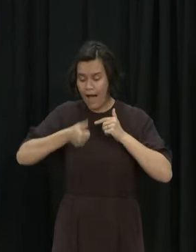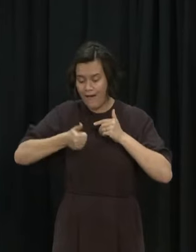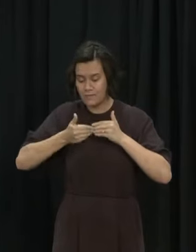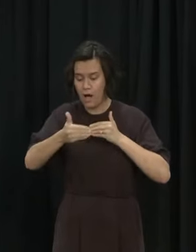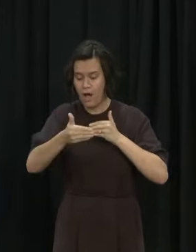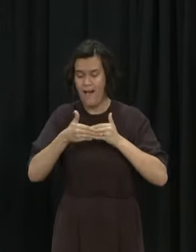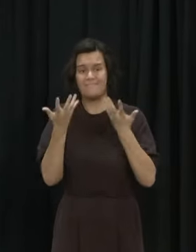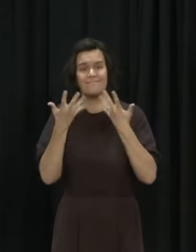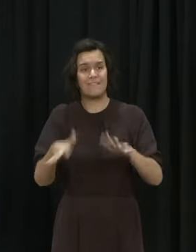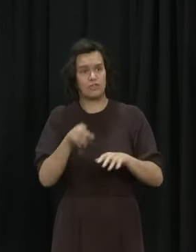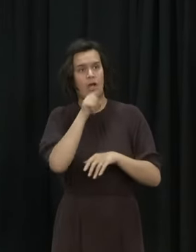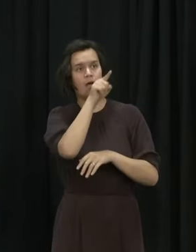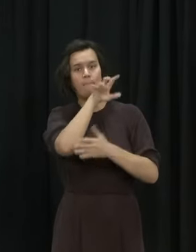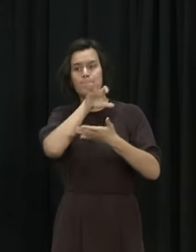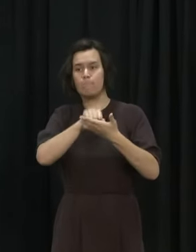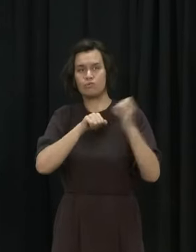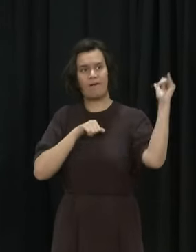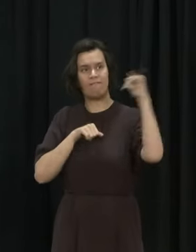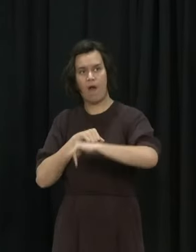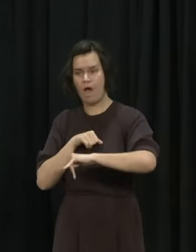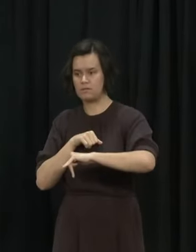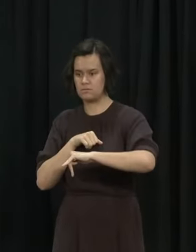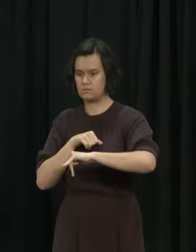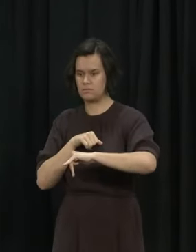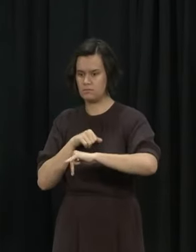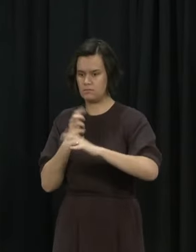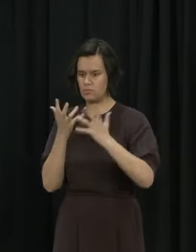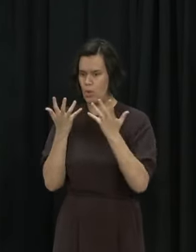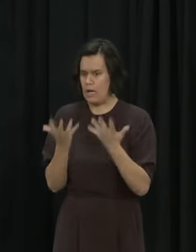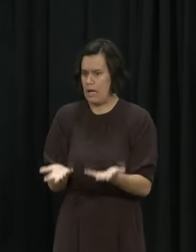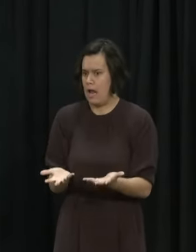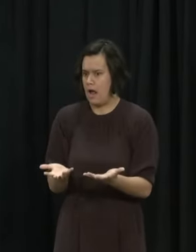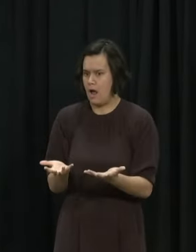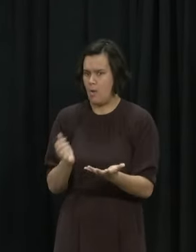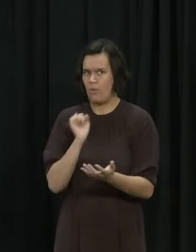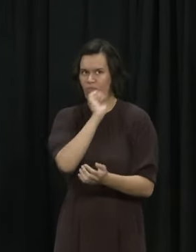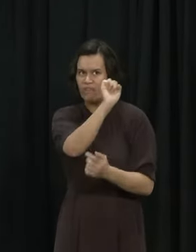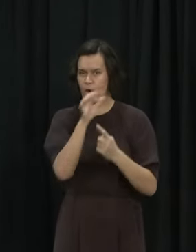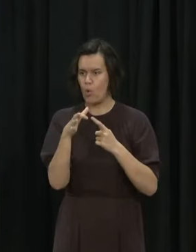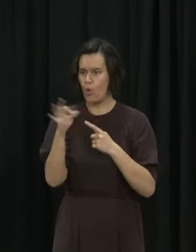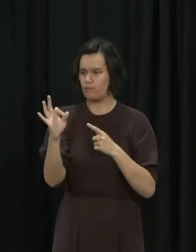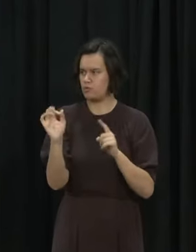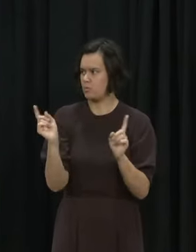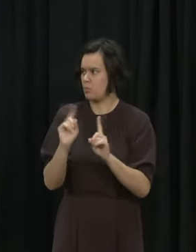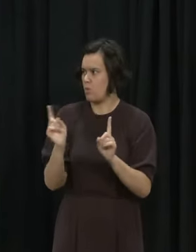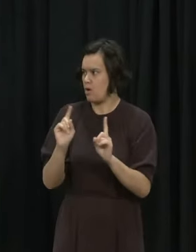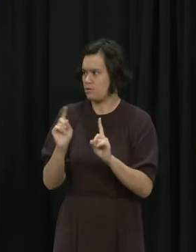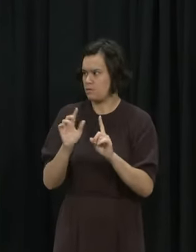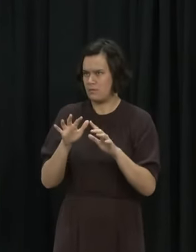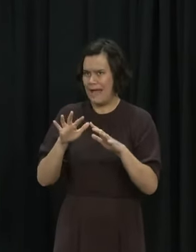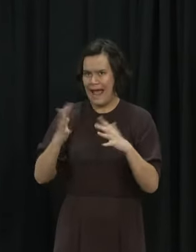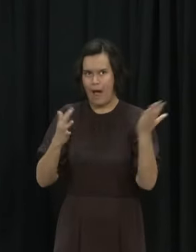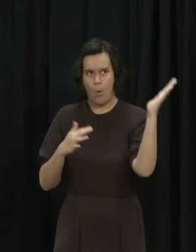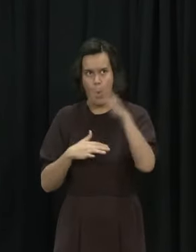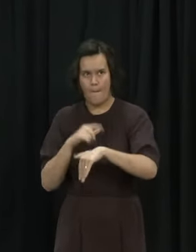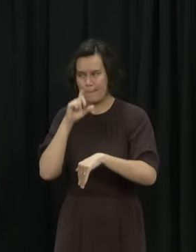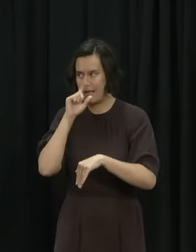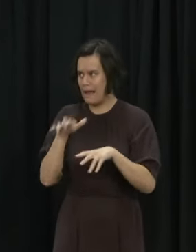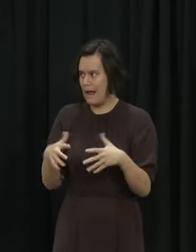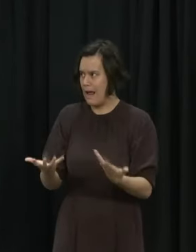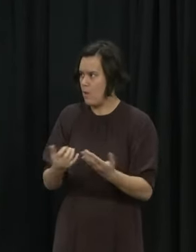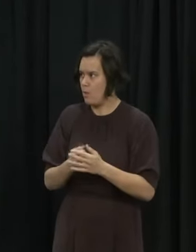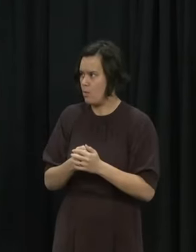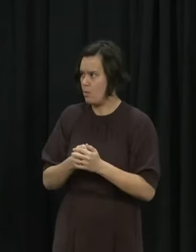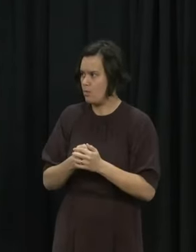in limbo what options do you have for them in terms of repatriation? Like I said we'll be working closely with the